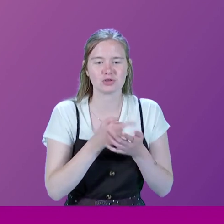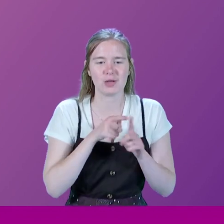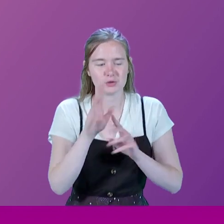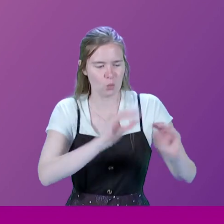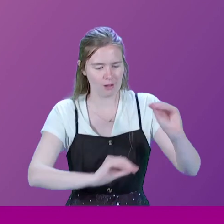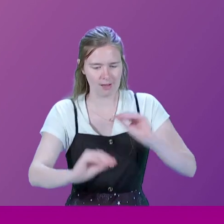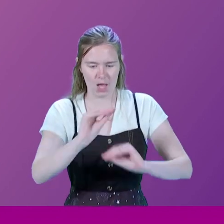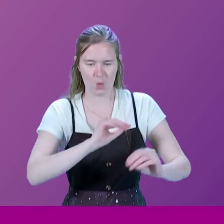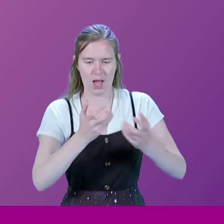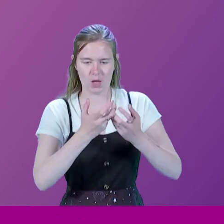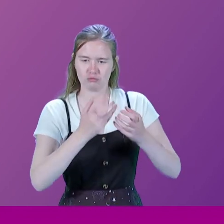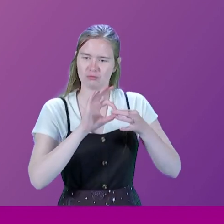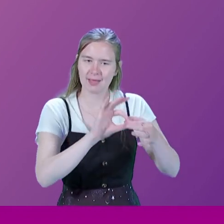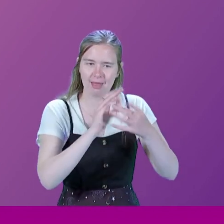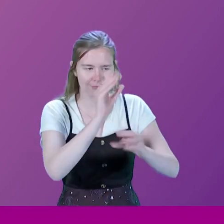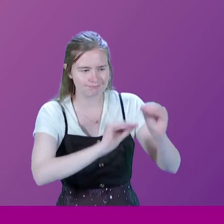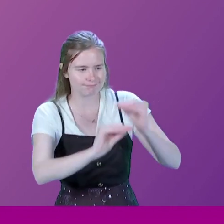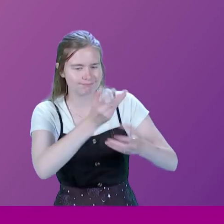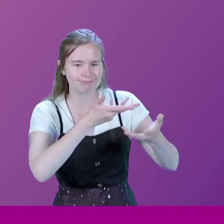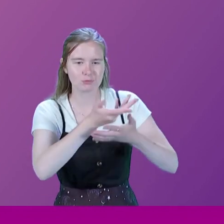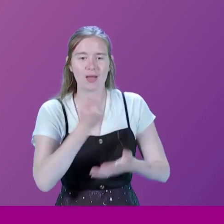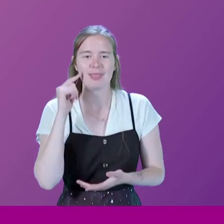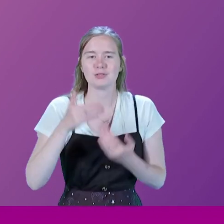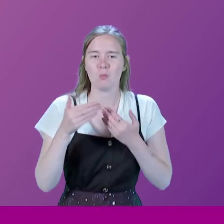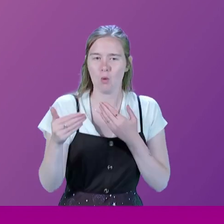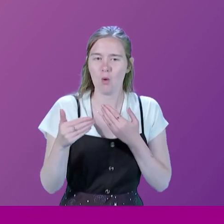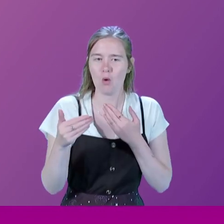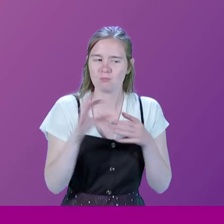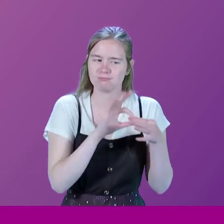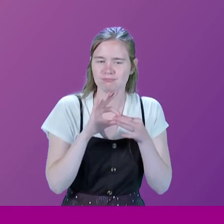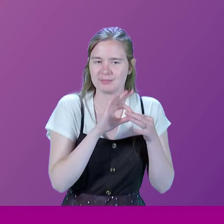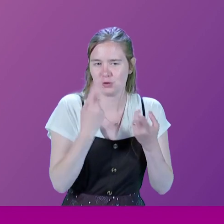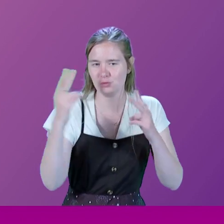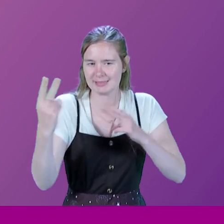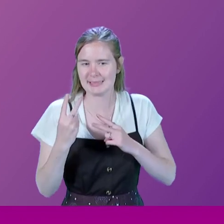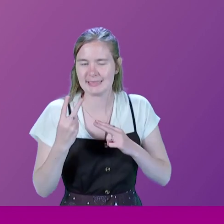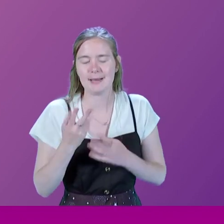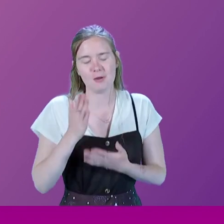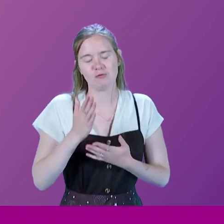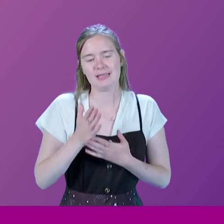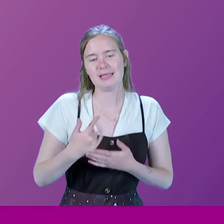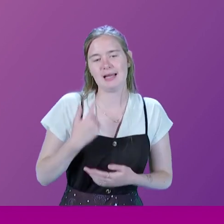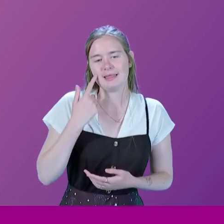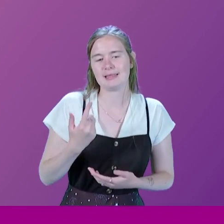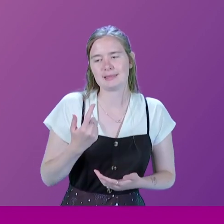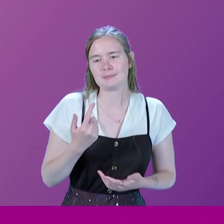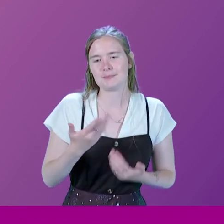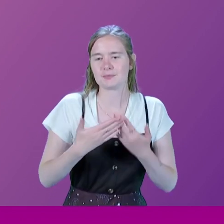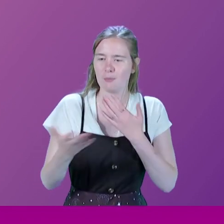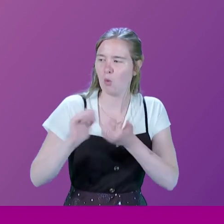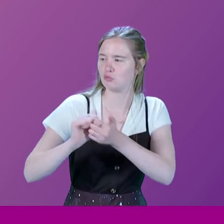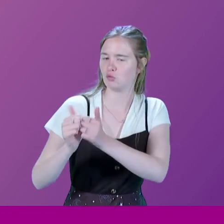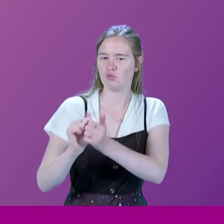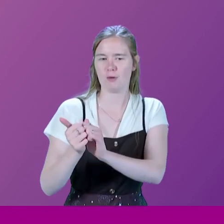things through together. So, I think there's probably more of it than meets the eye. But certainly, I think more